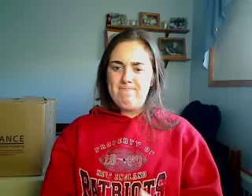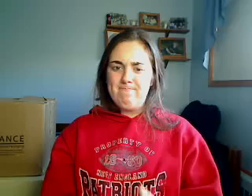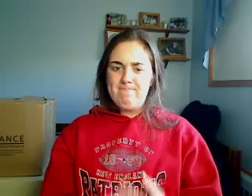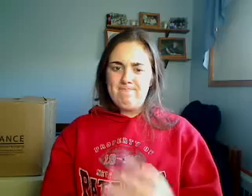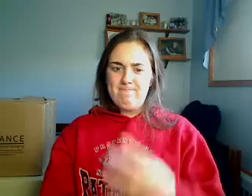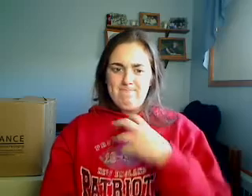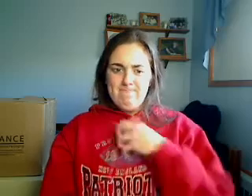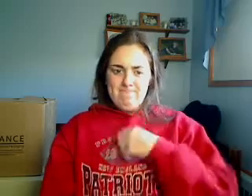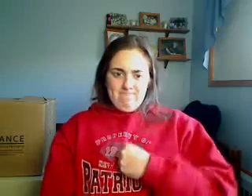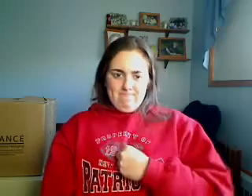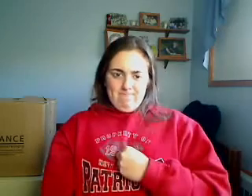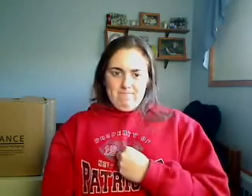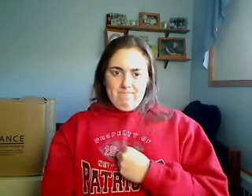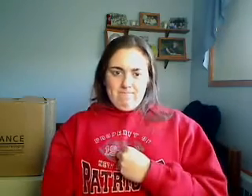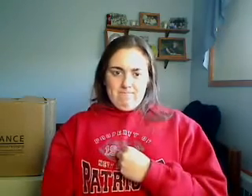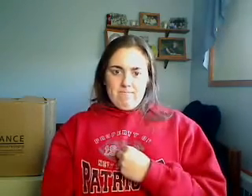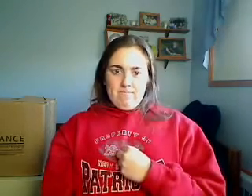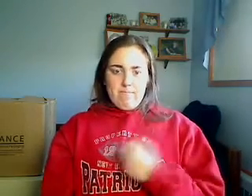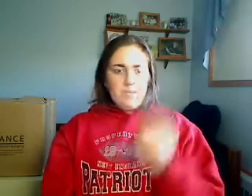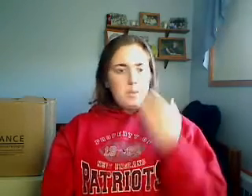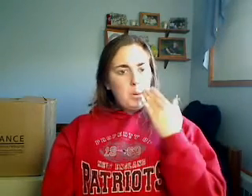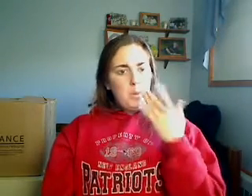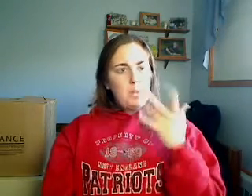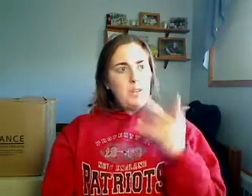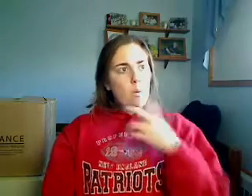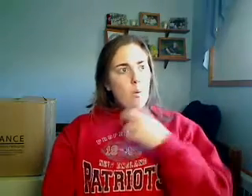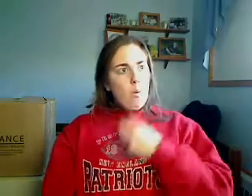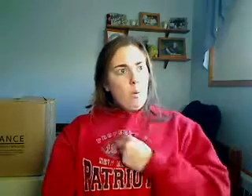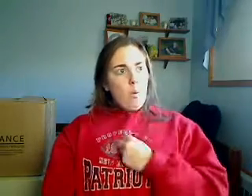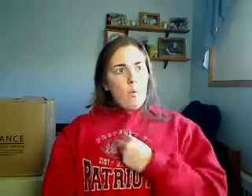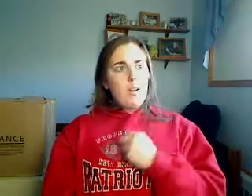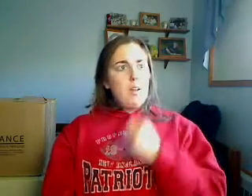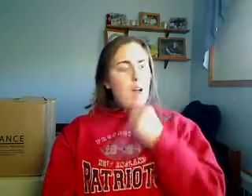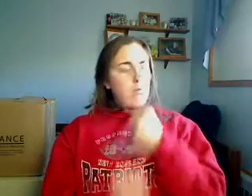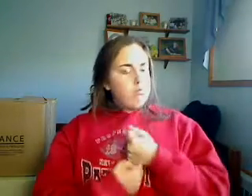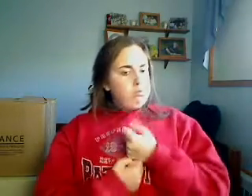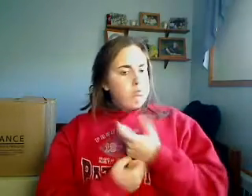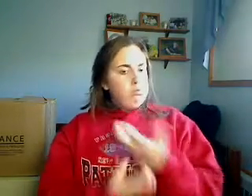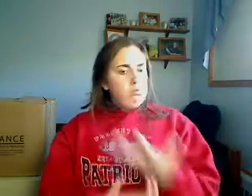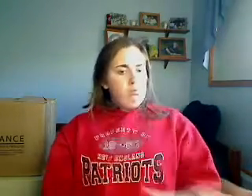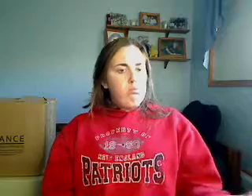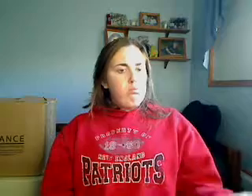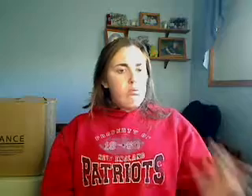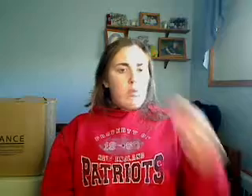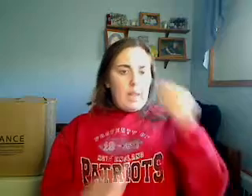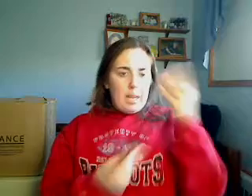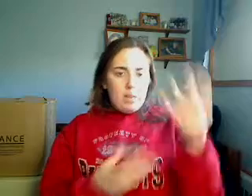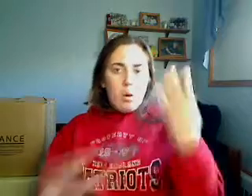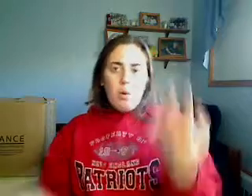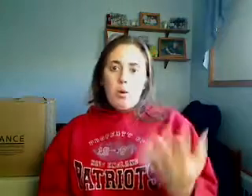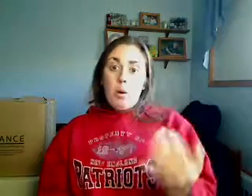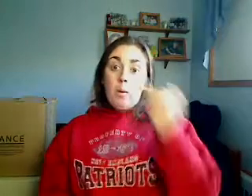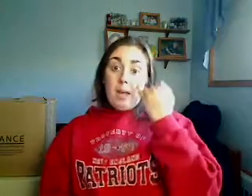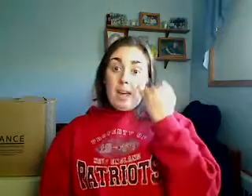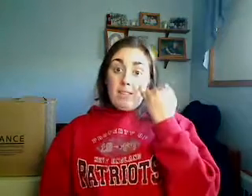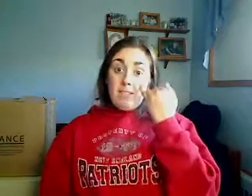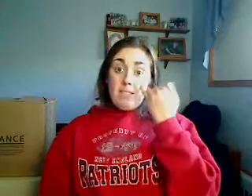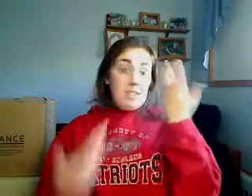expectation that if he said, Look, as far as I'm concerned, this is over in Douglas. The police don't want to ask me anything. I'm not going to tell them anything.